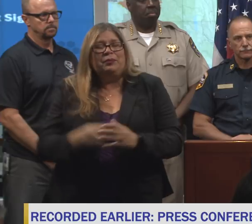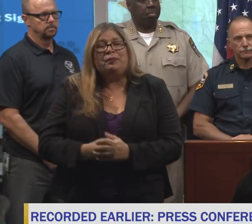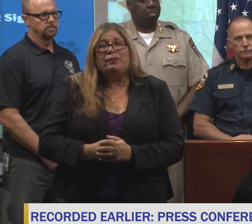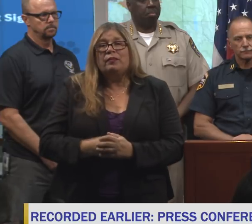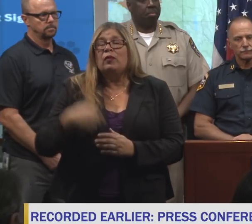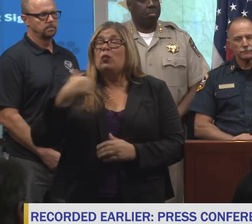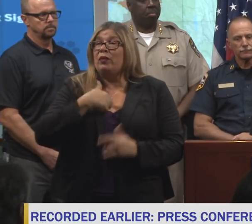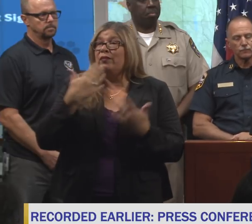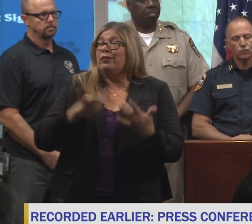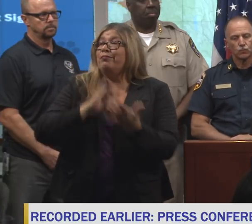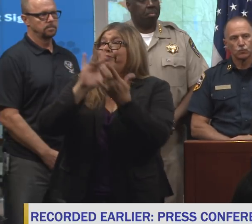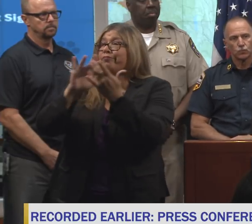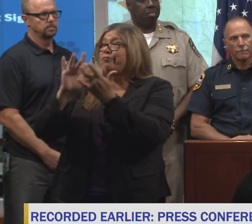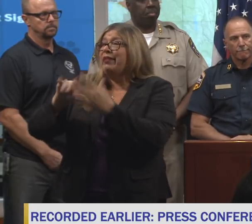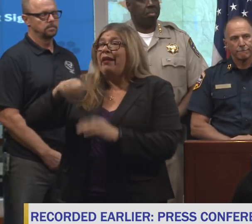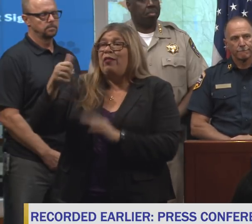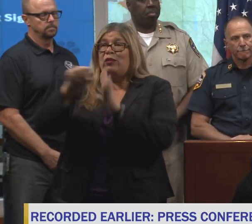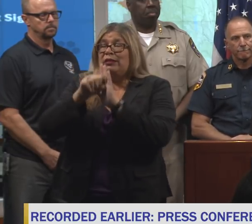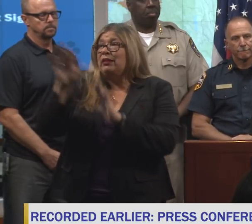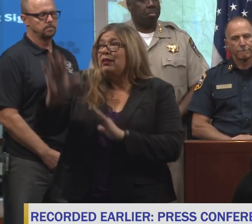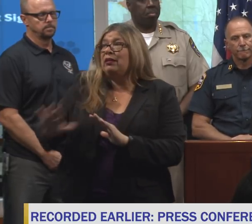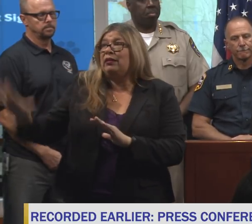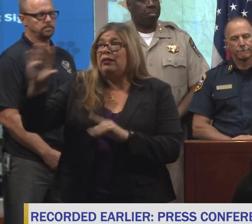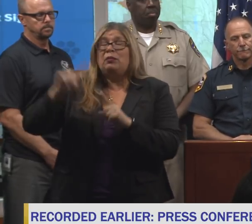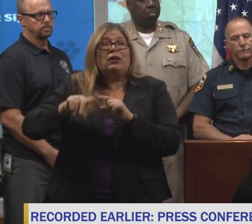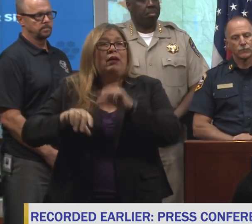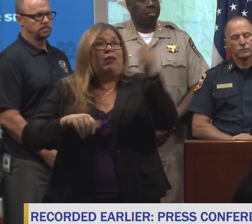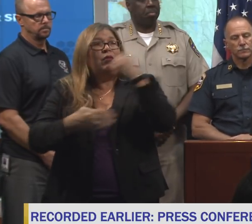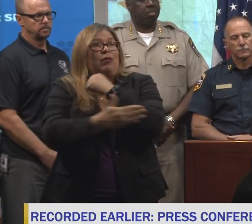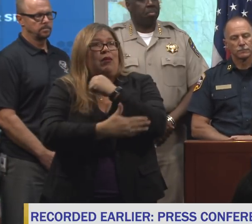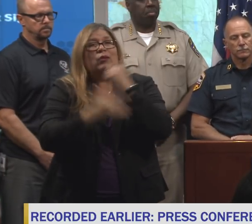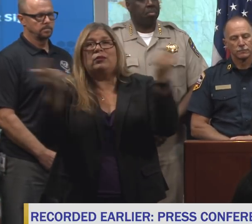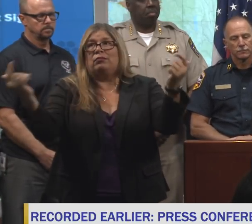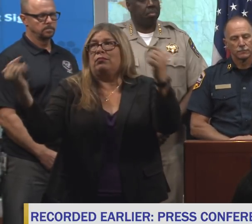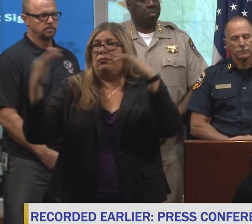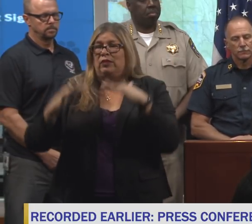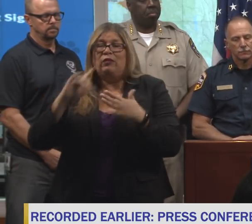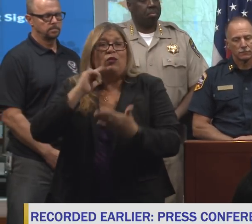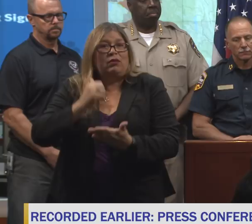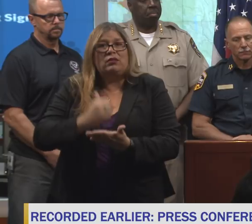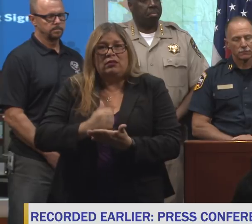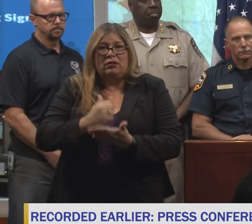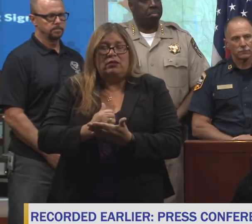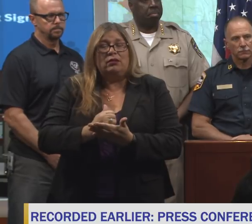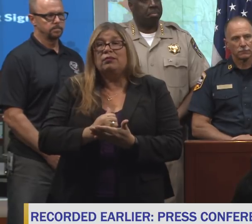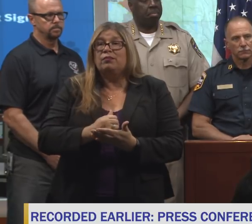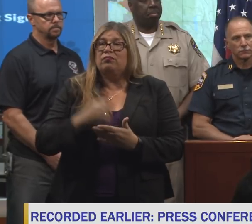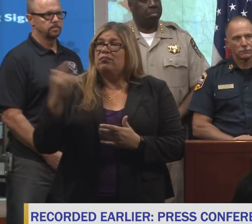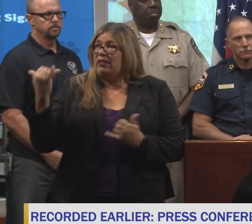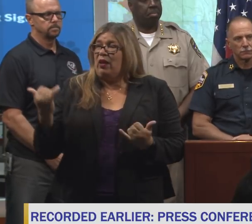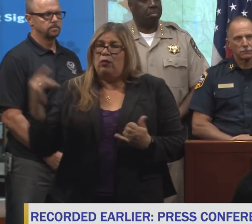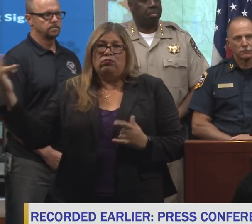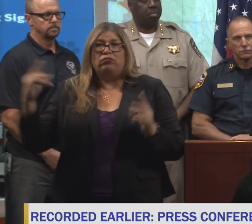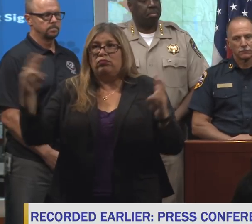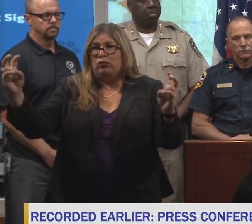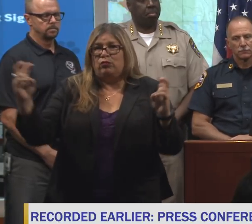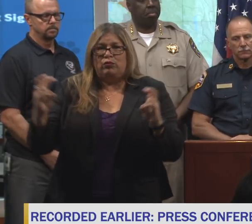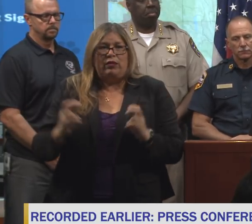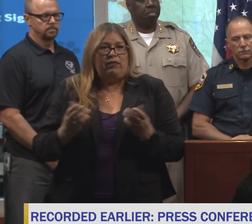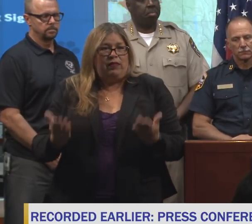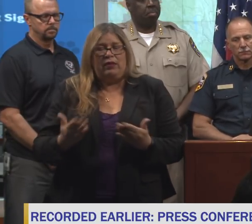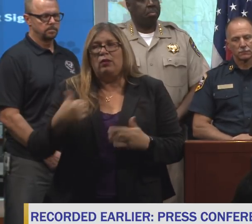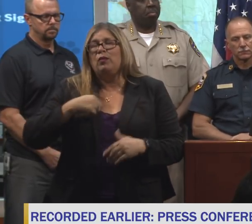our neighboring states and also out of country for additional assistance, which is arriving as we speak, and we're very appreciative